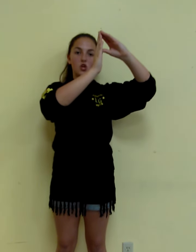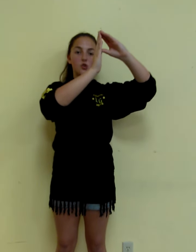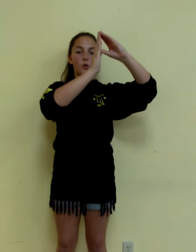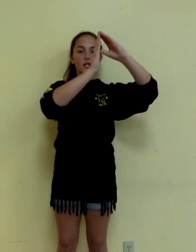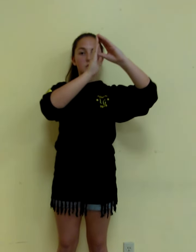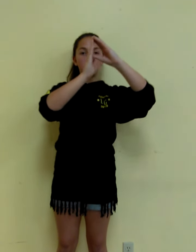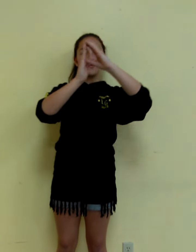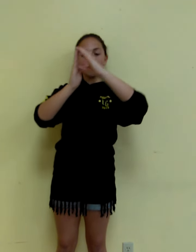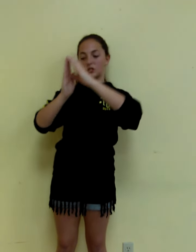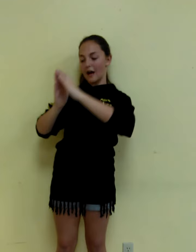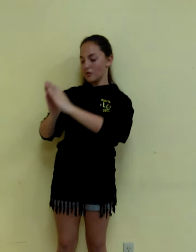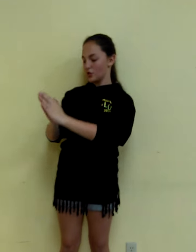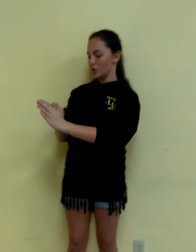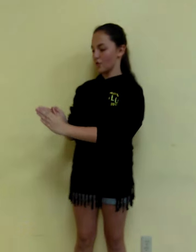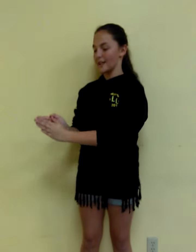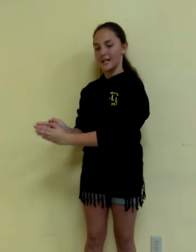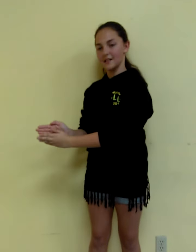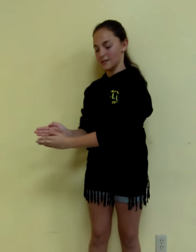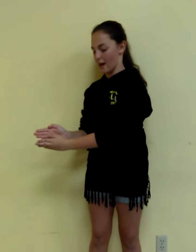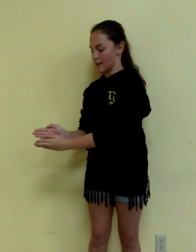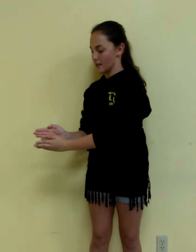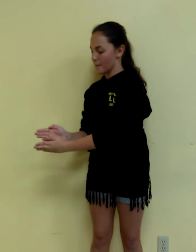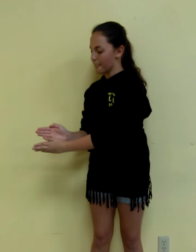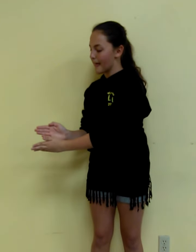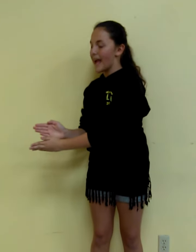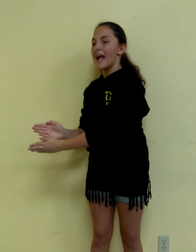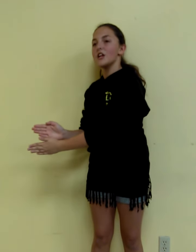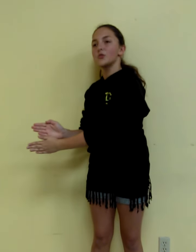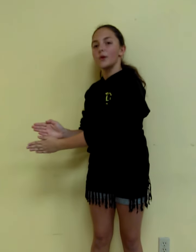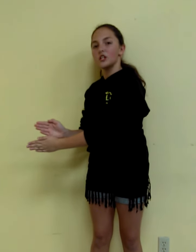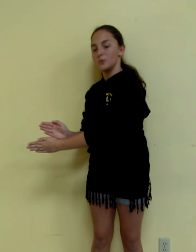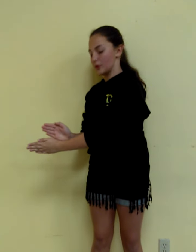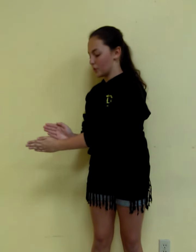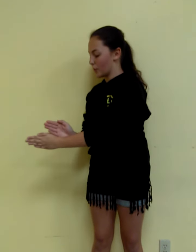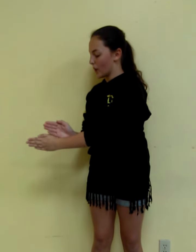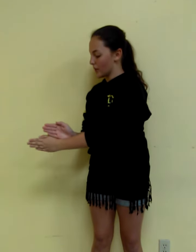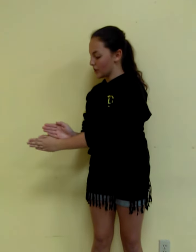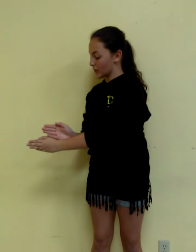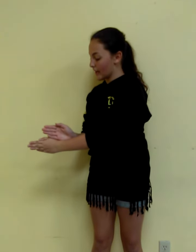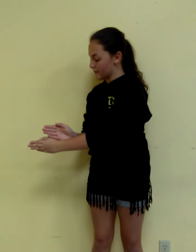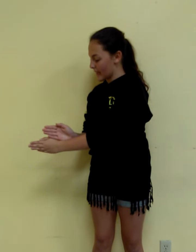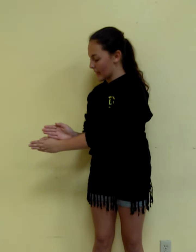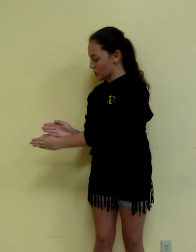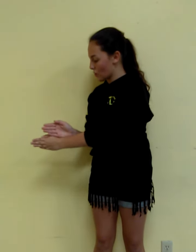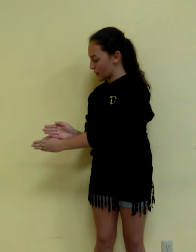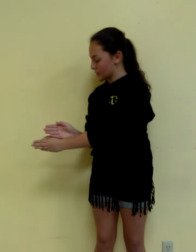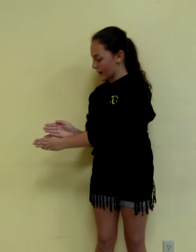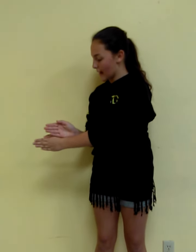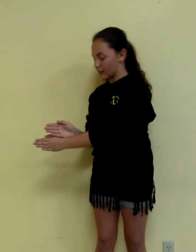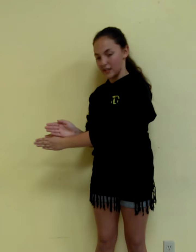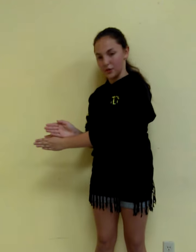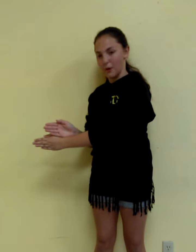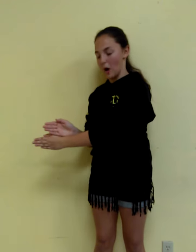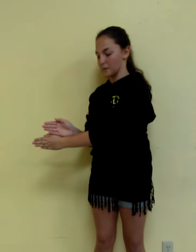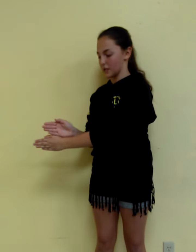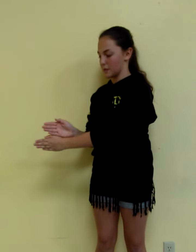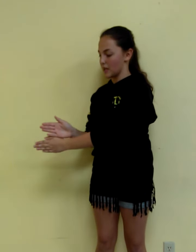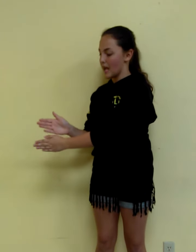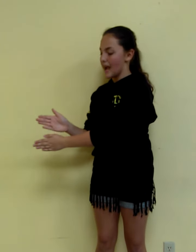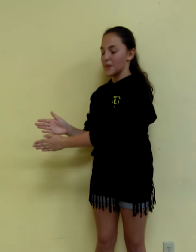You're going to move down to your right hand side, and you're going to put your left hand towards the back, that's where your palm is going to be, and